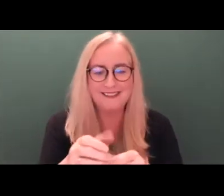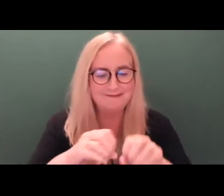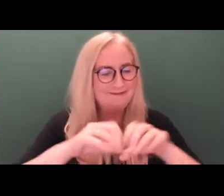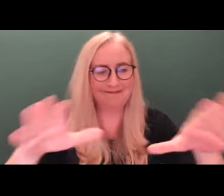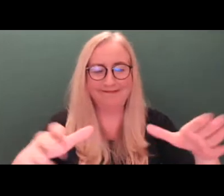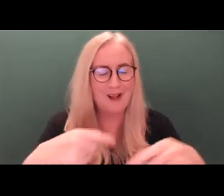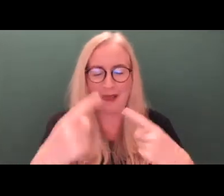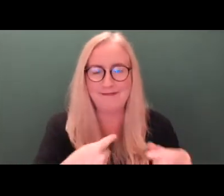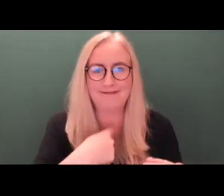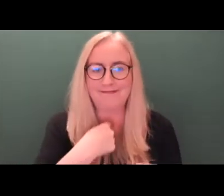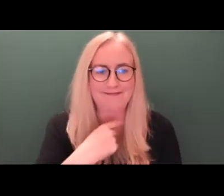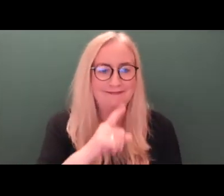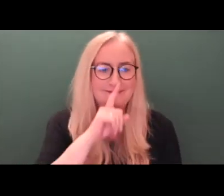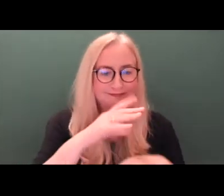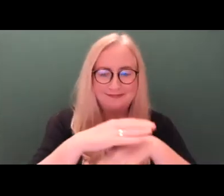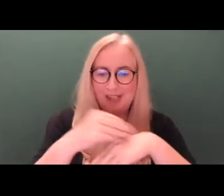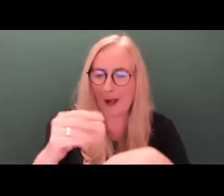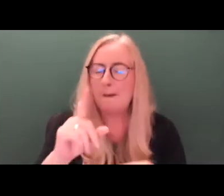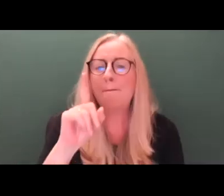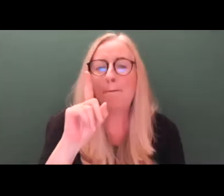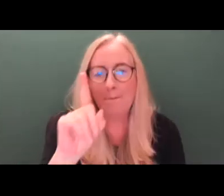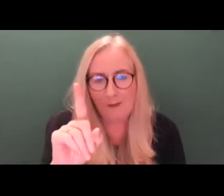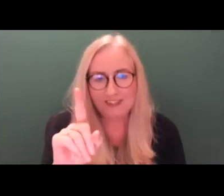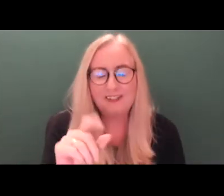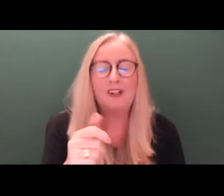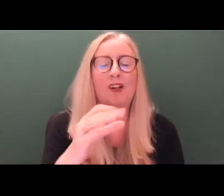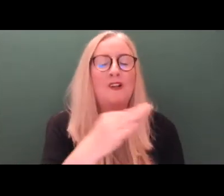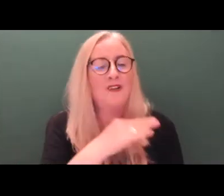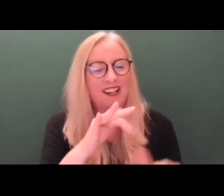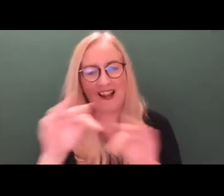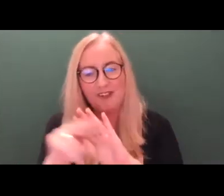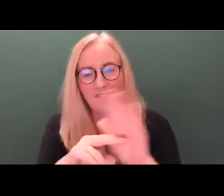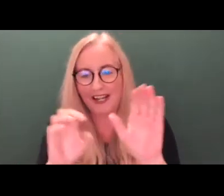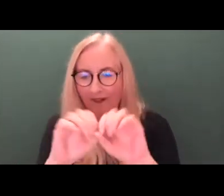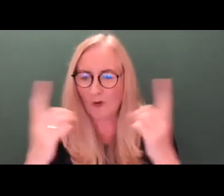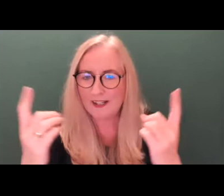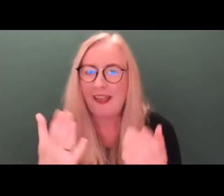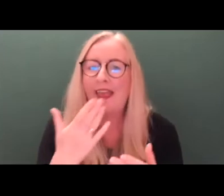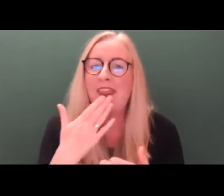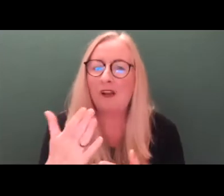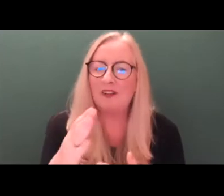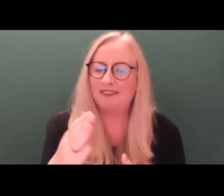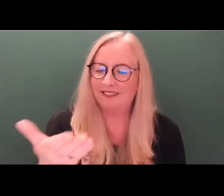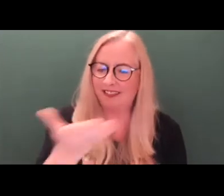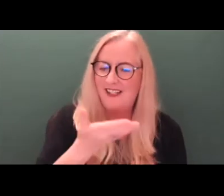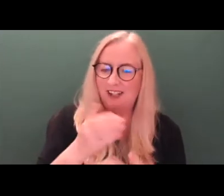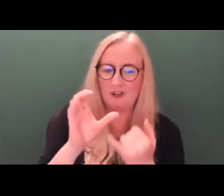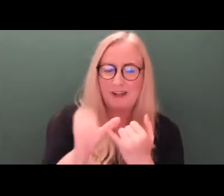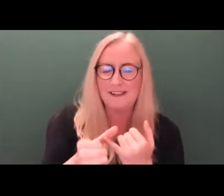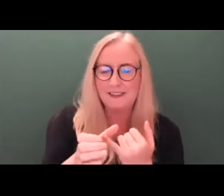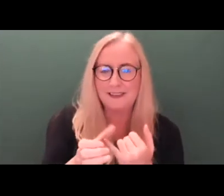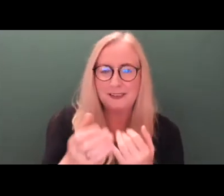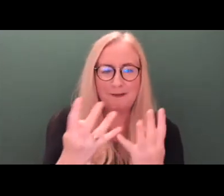No, I'd just like to say good afternoon, everybody, and thank you for the opportunity to speak on the panel